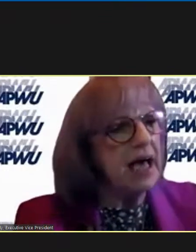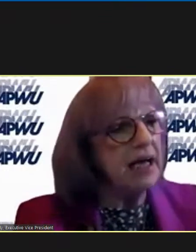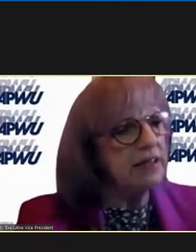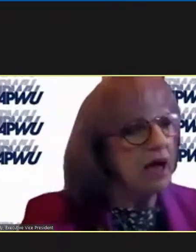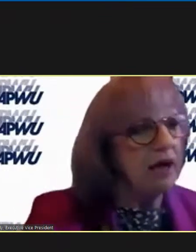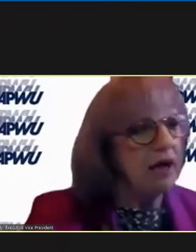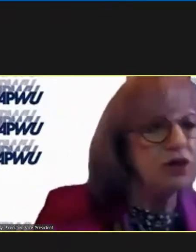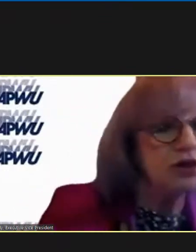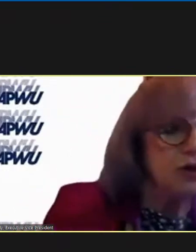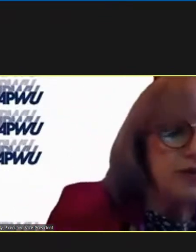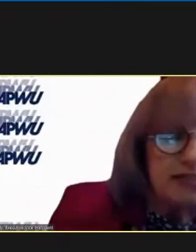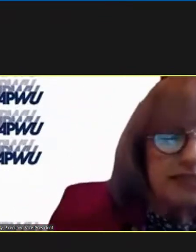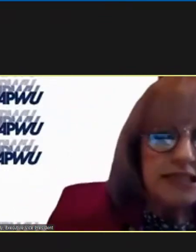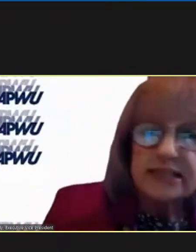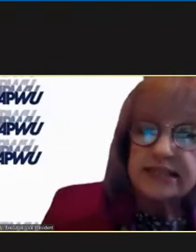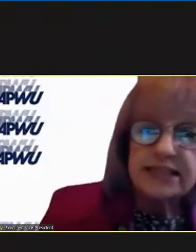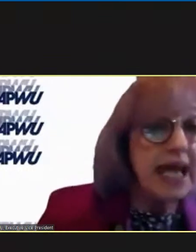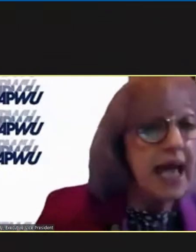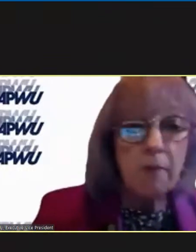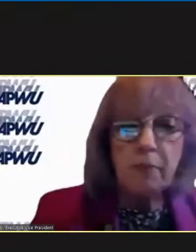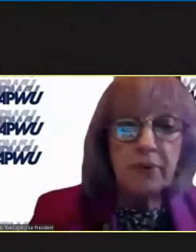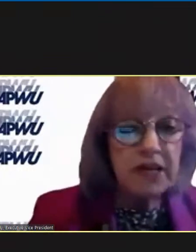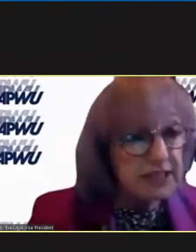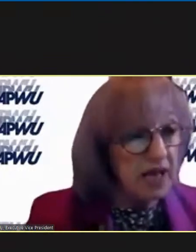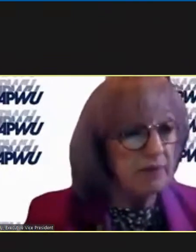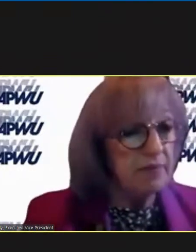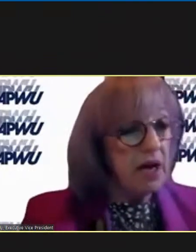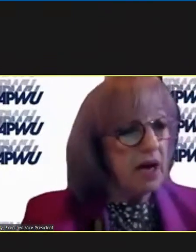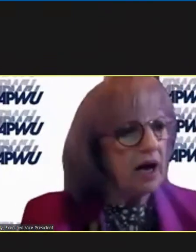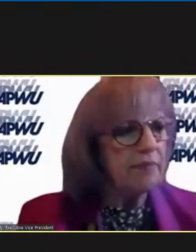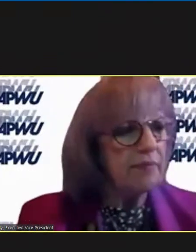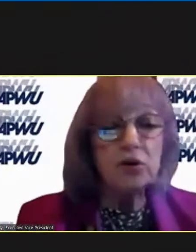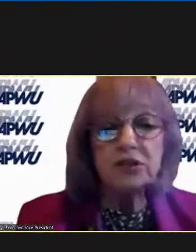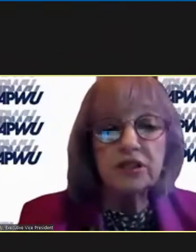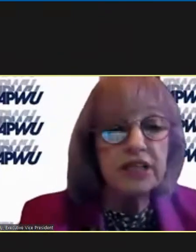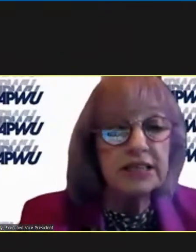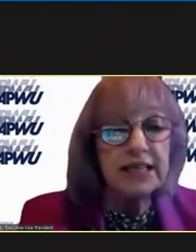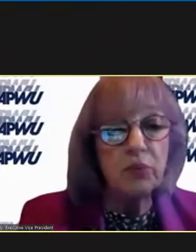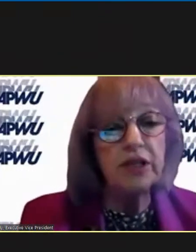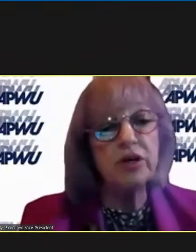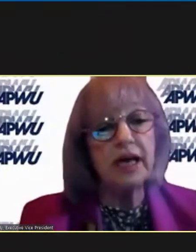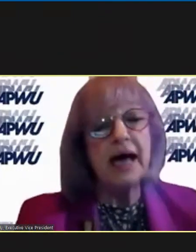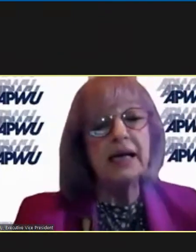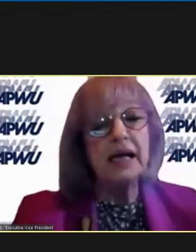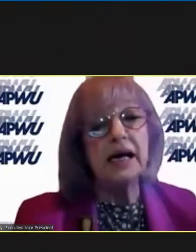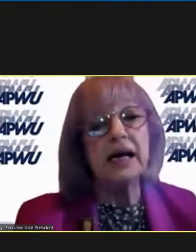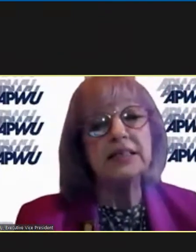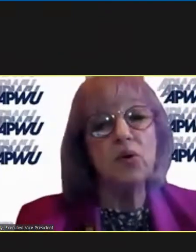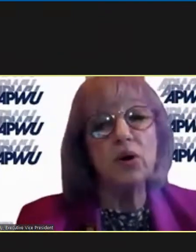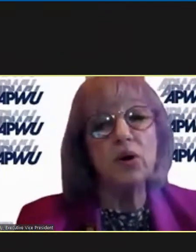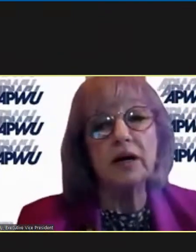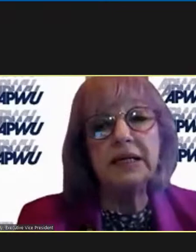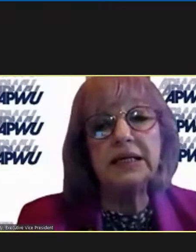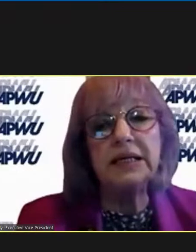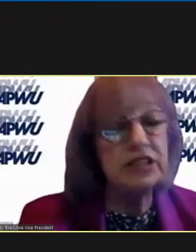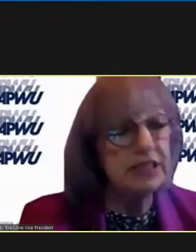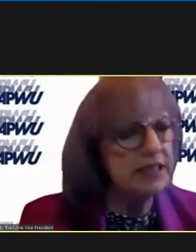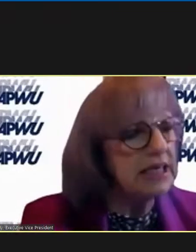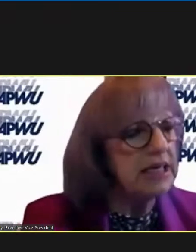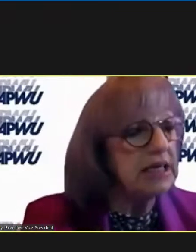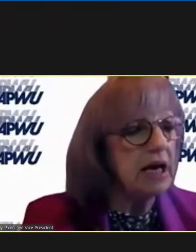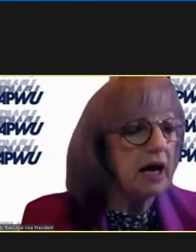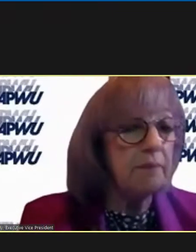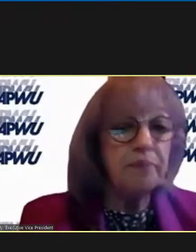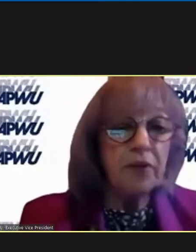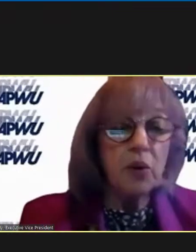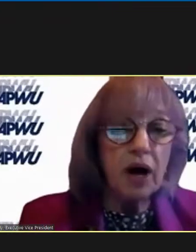and um your grievances they help big time um those are things that we look at as a court committee to